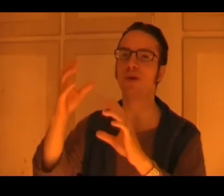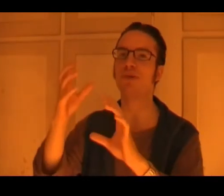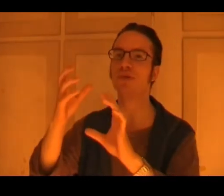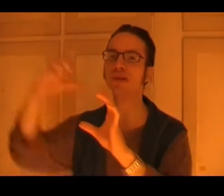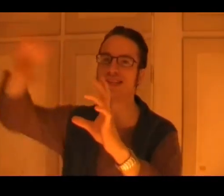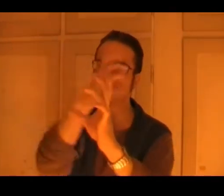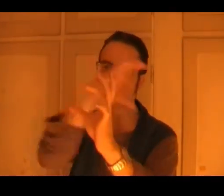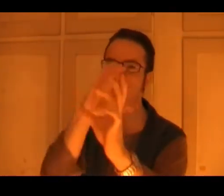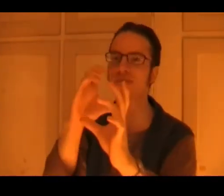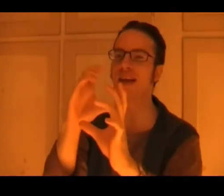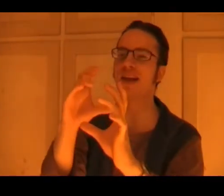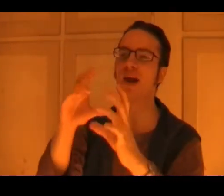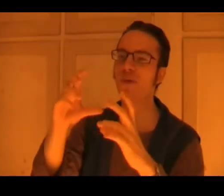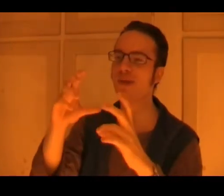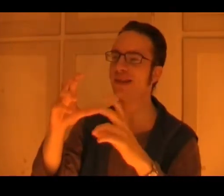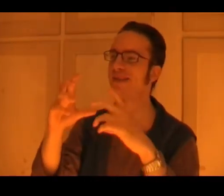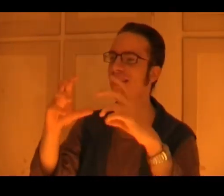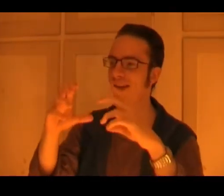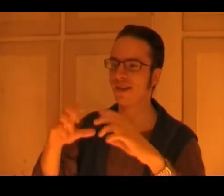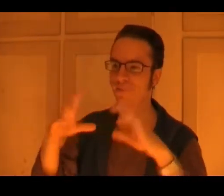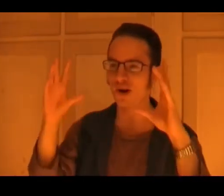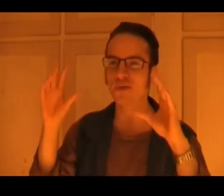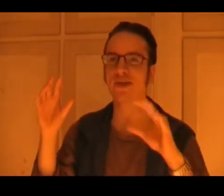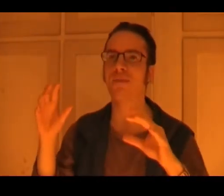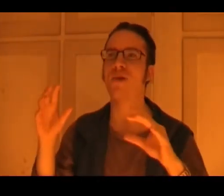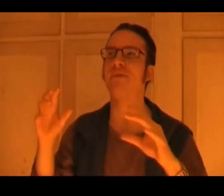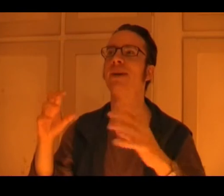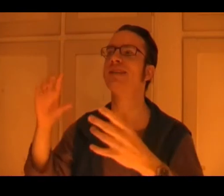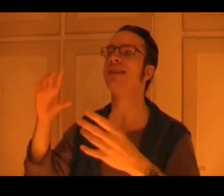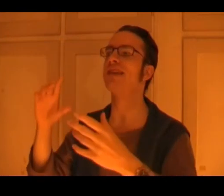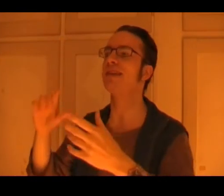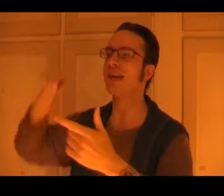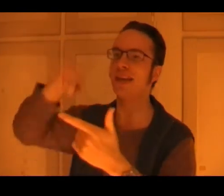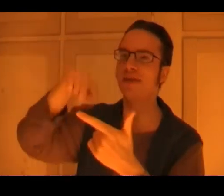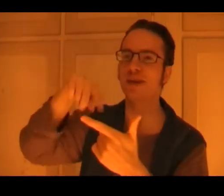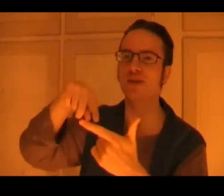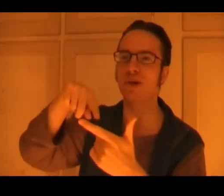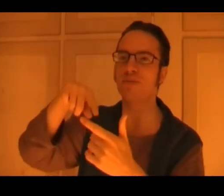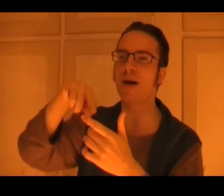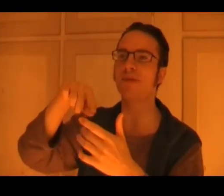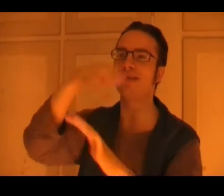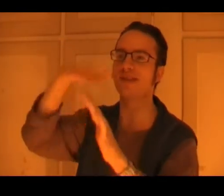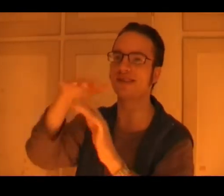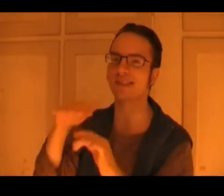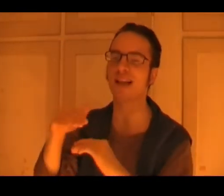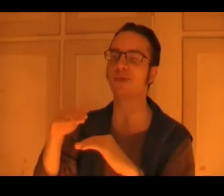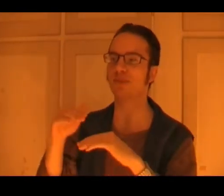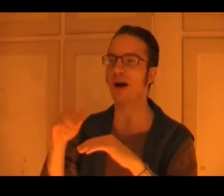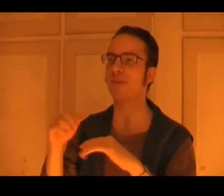computer zeroes in with these over-the-top graphics, and says, this is where the problem is, this is exactly what the problem